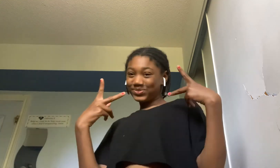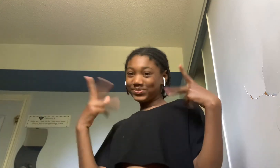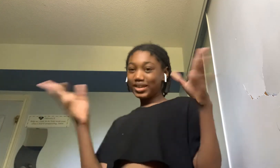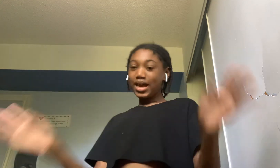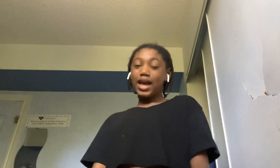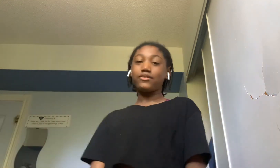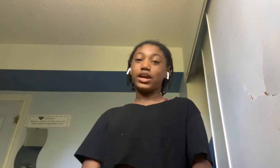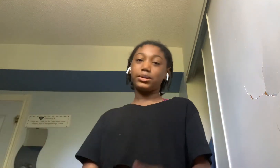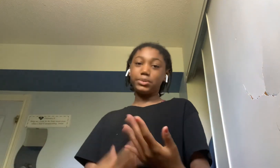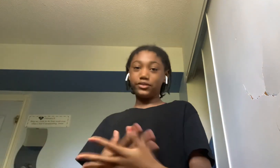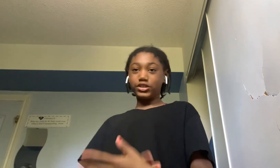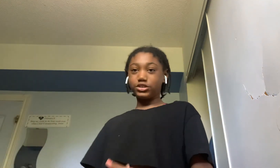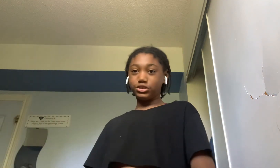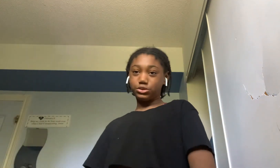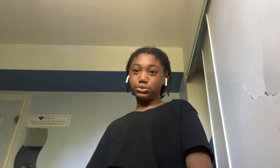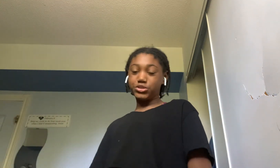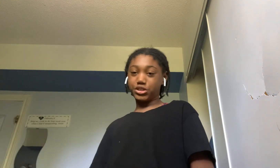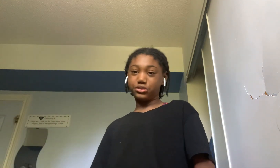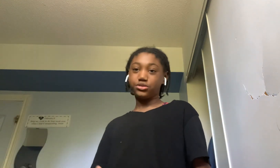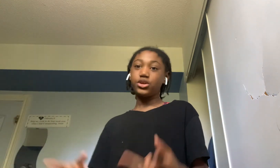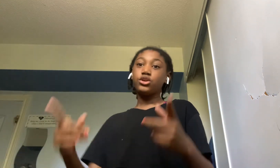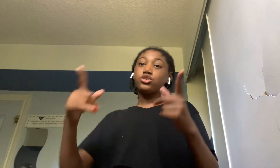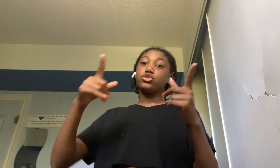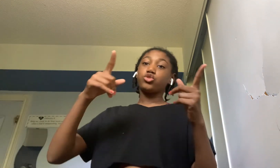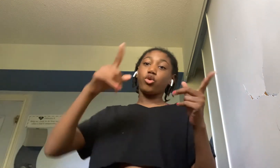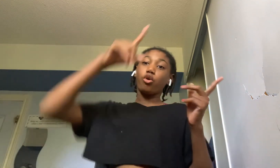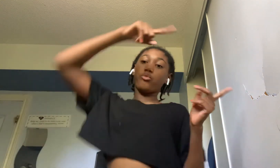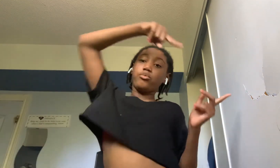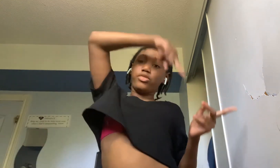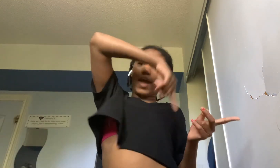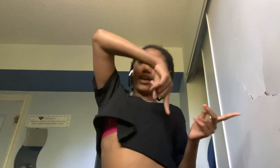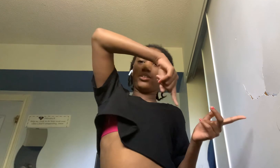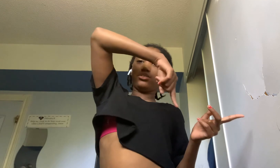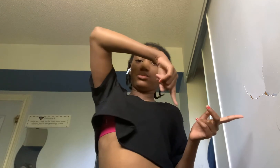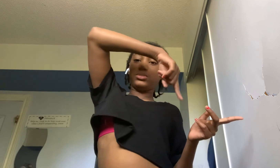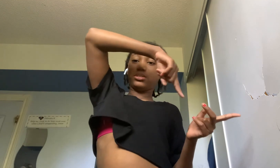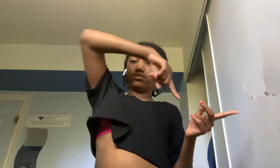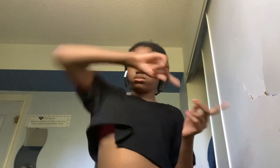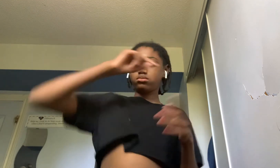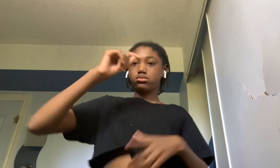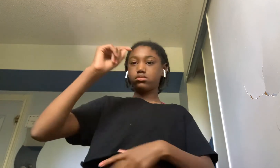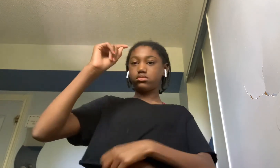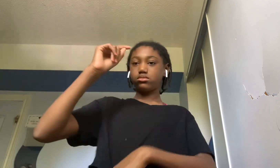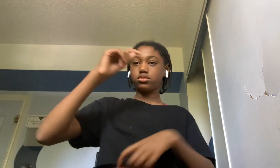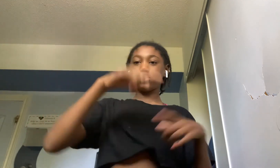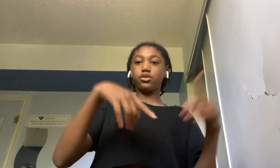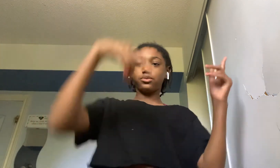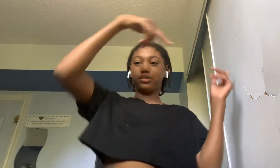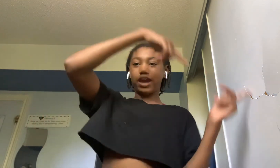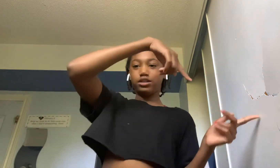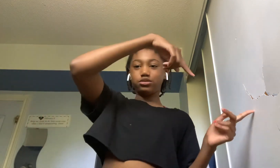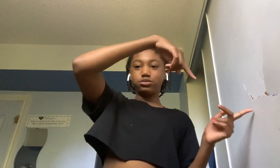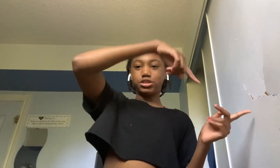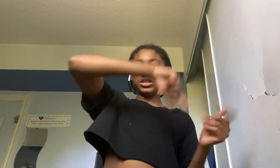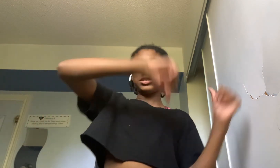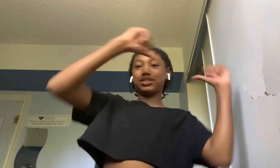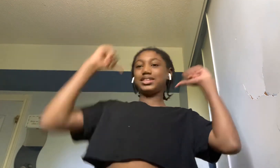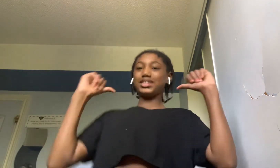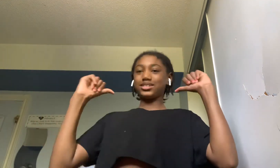i've had a previous youtube channel so go from that youtube youtube go from that youtube channel to this